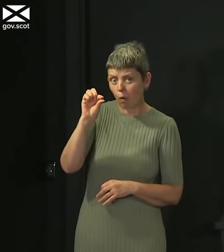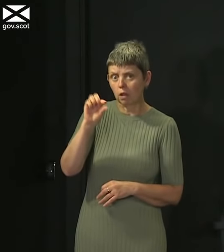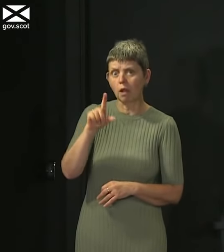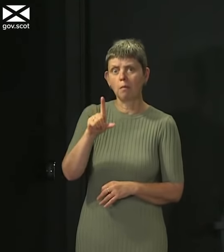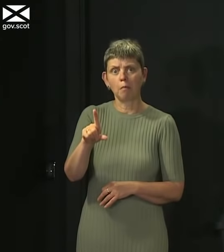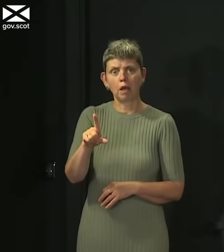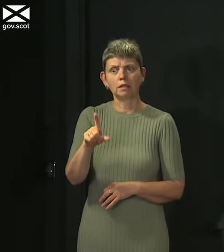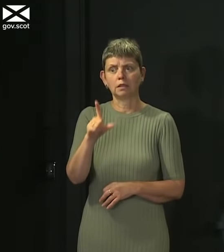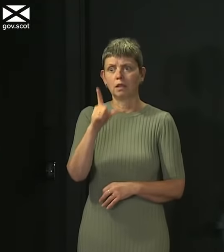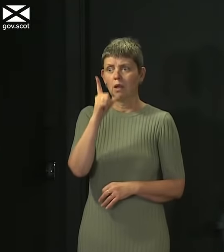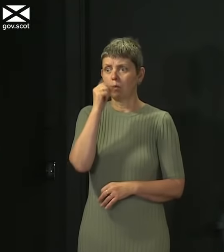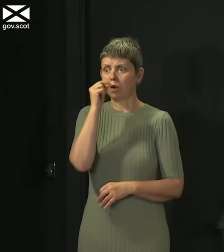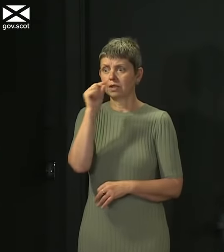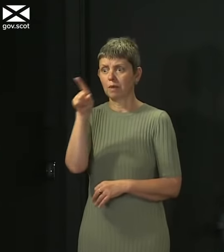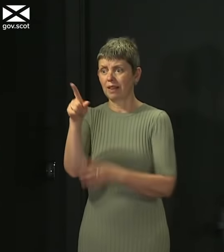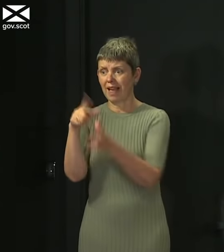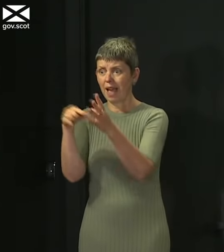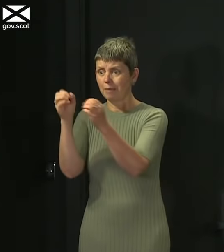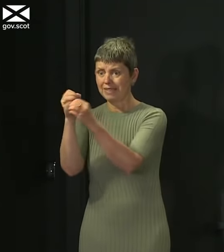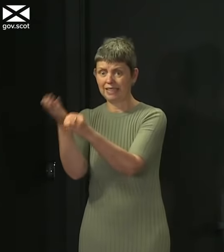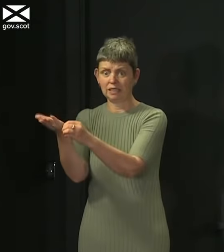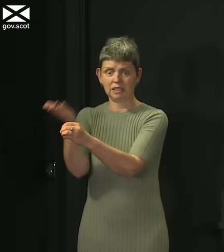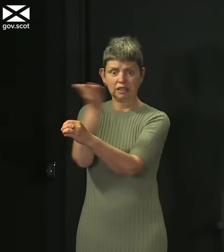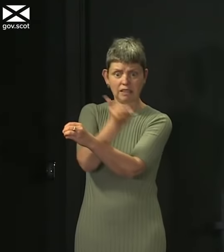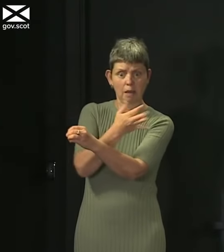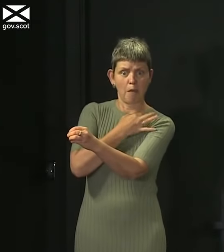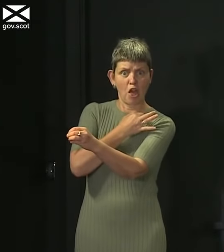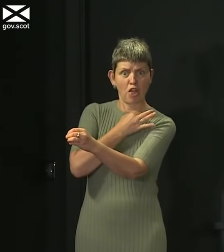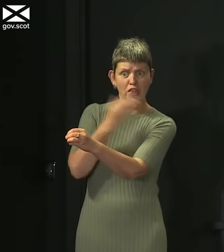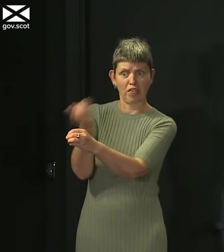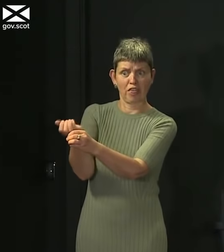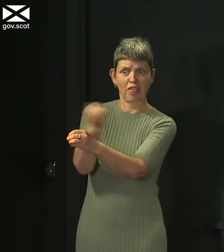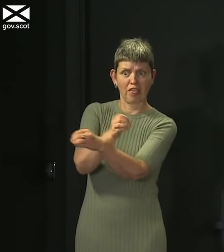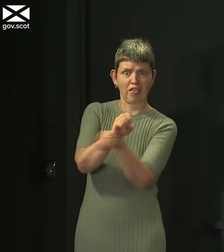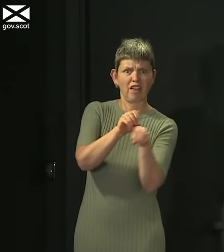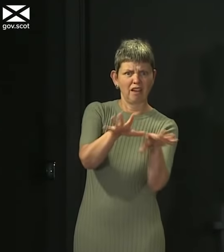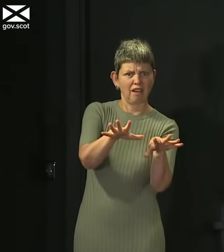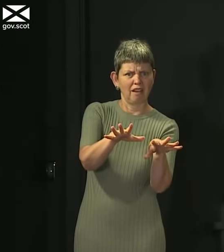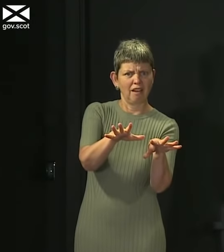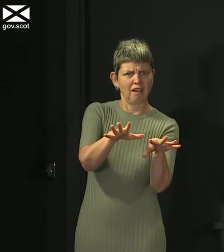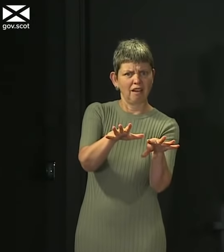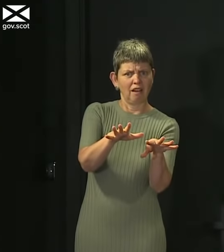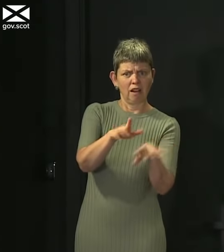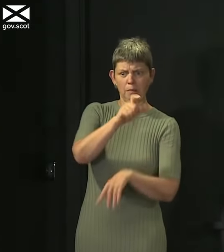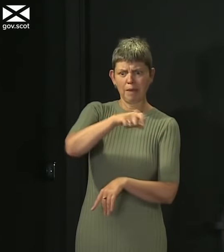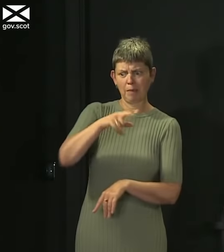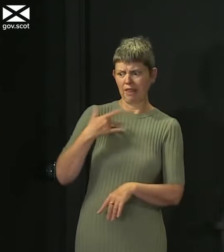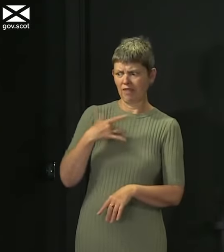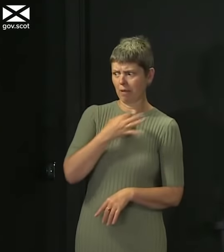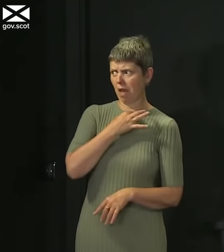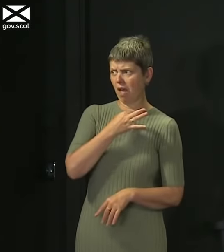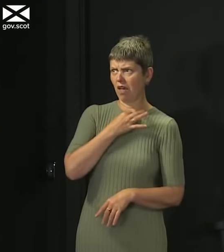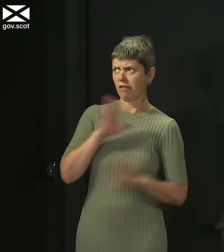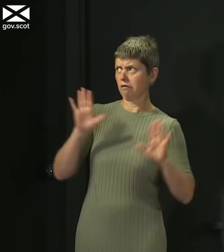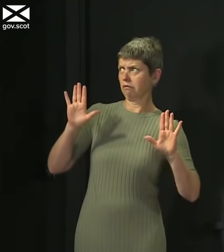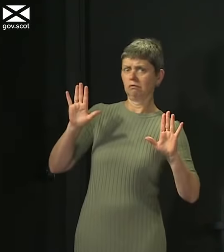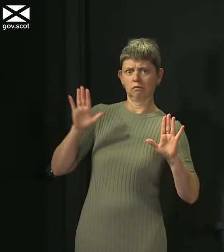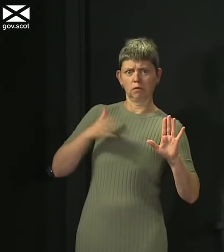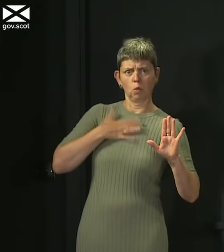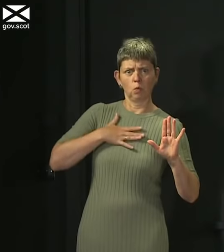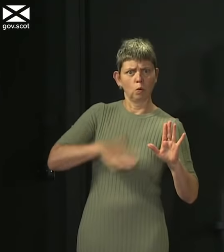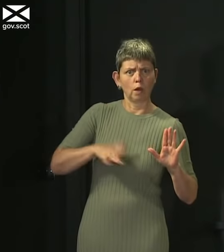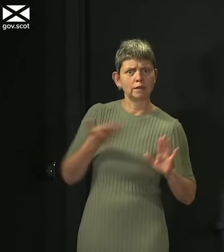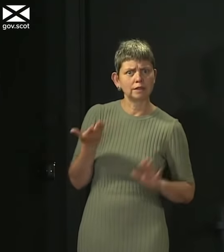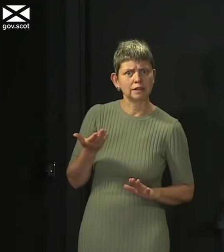taken by the club from Aberdeen to Perth, it wouldn't be fair to the people of Perth. So I don't think that is